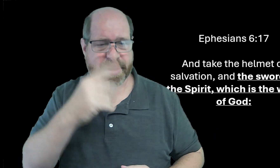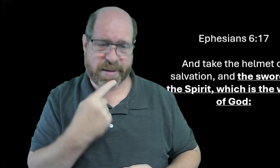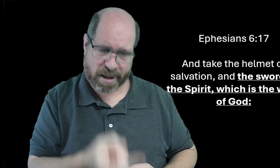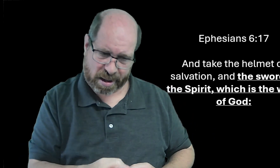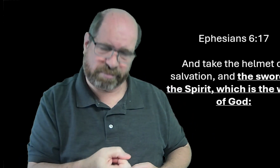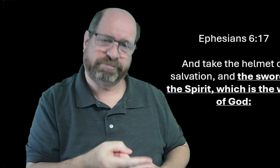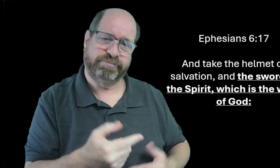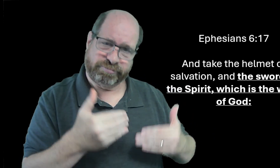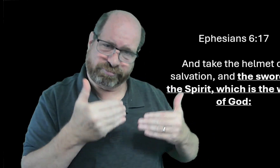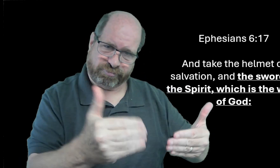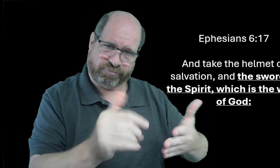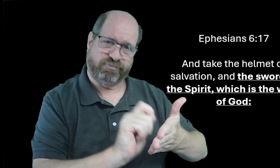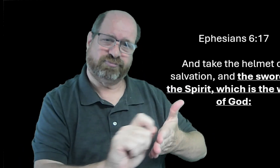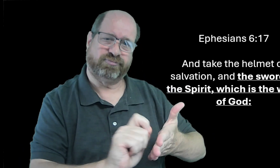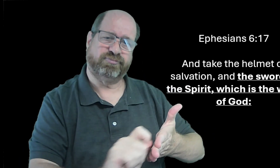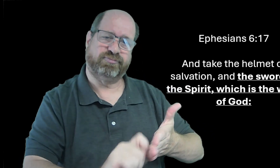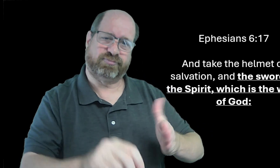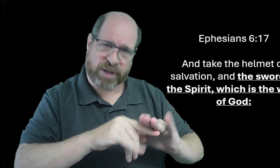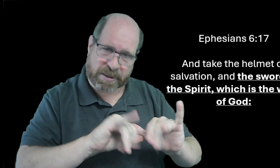words straight from him he told them what to write